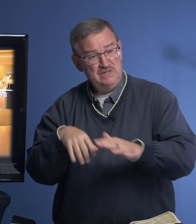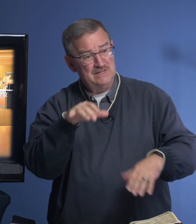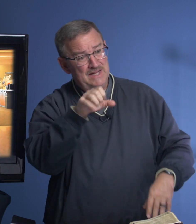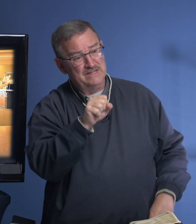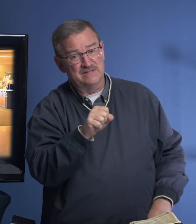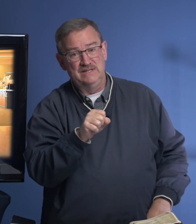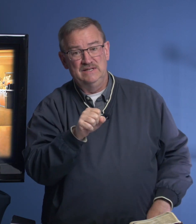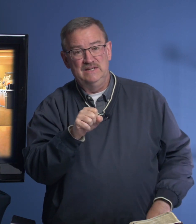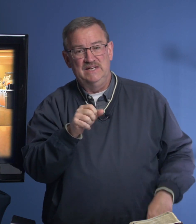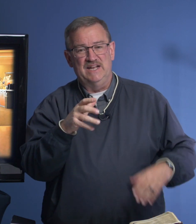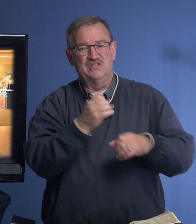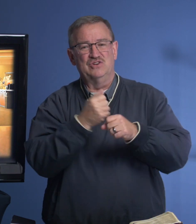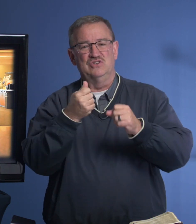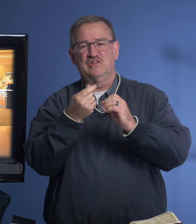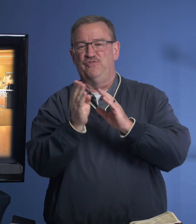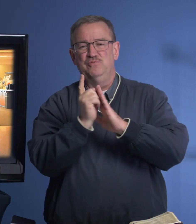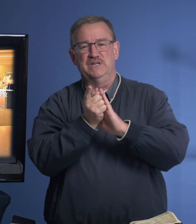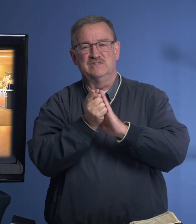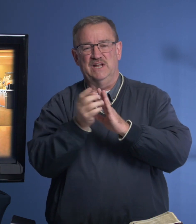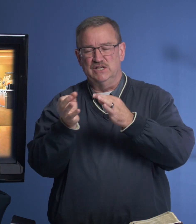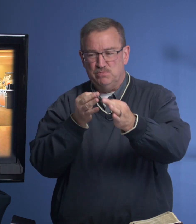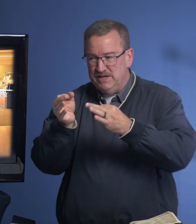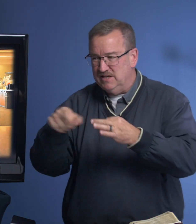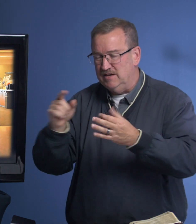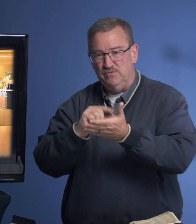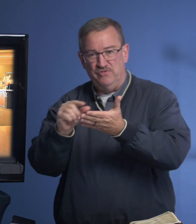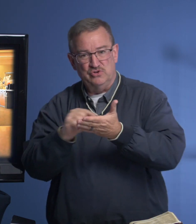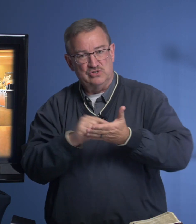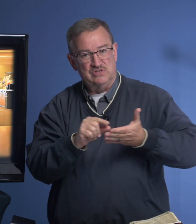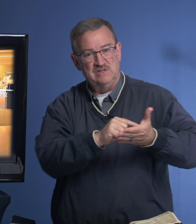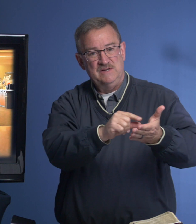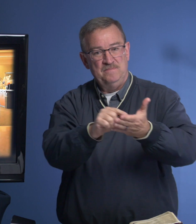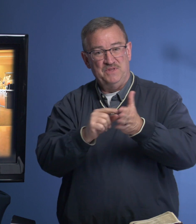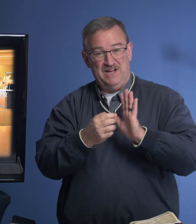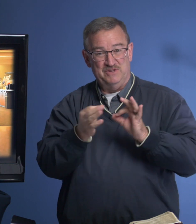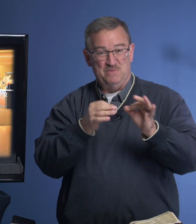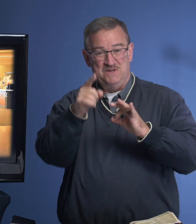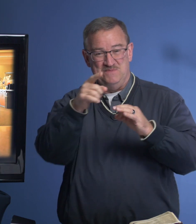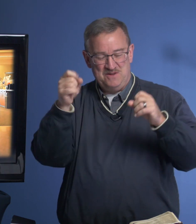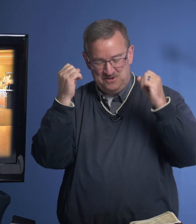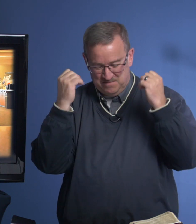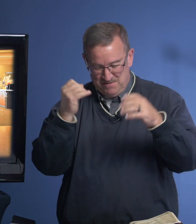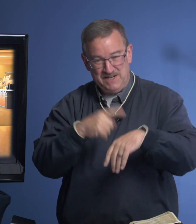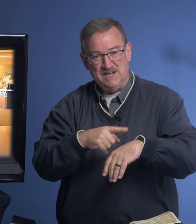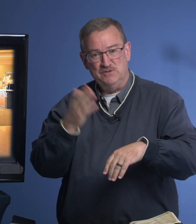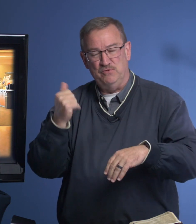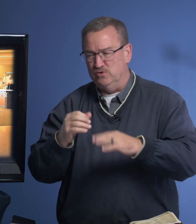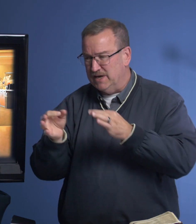He said, yes. And I took just a few minutes, and I explained to him the verses that I've explained to many of you many, many times before. But